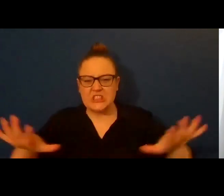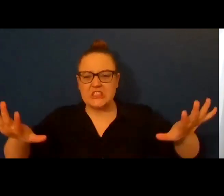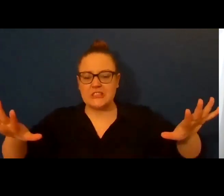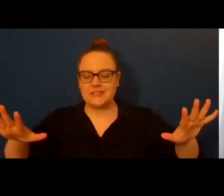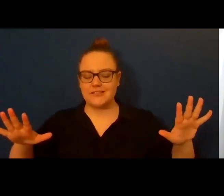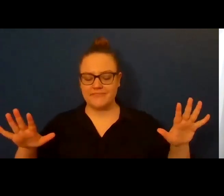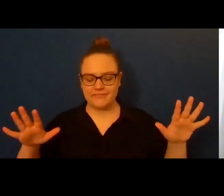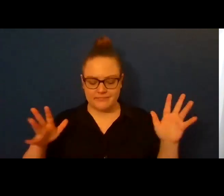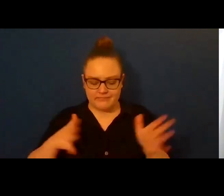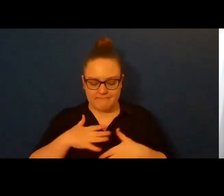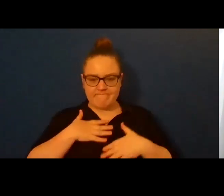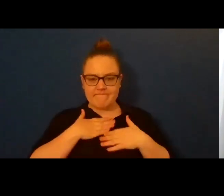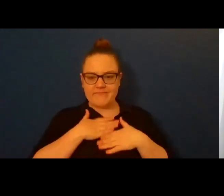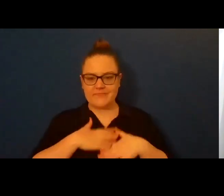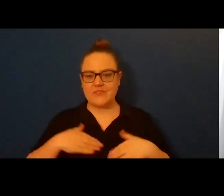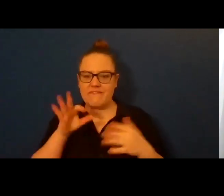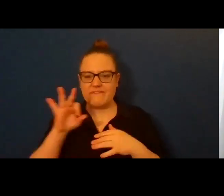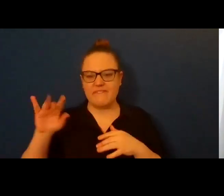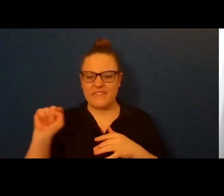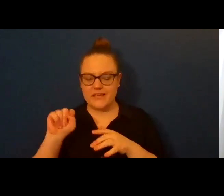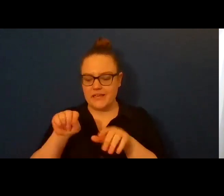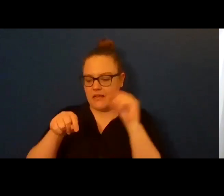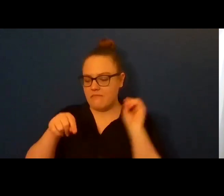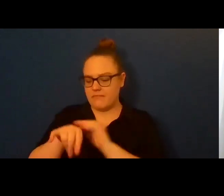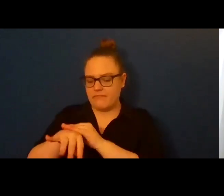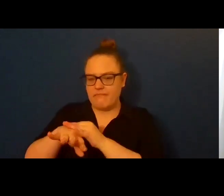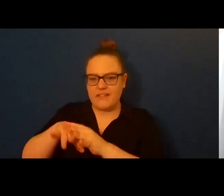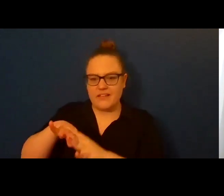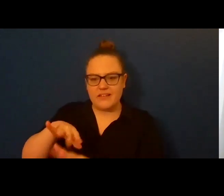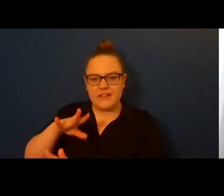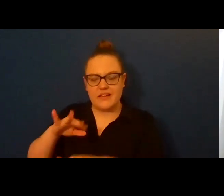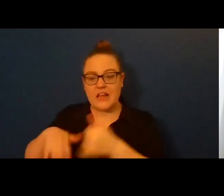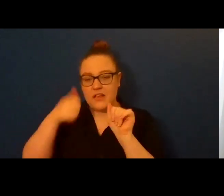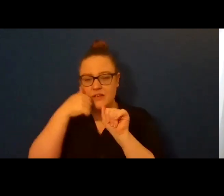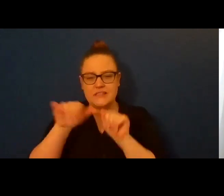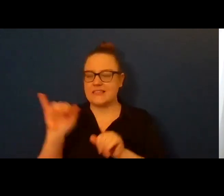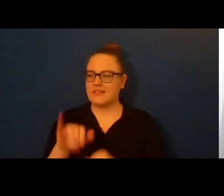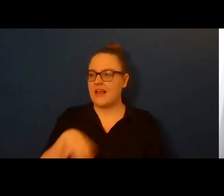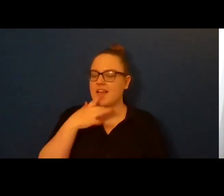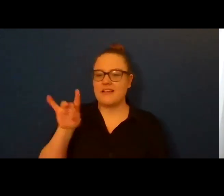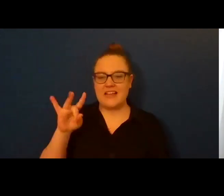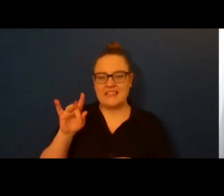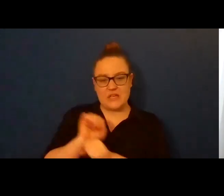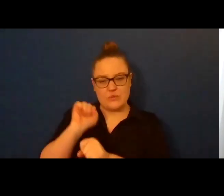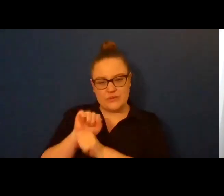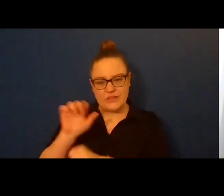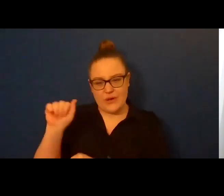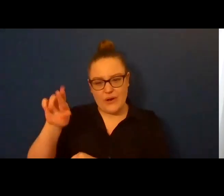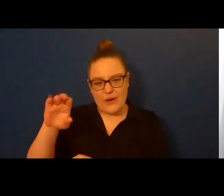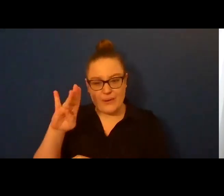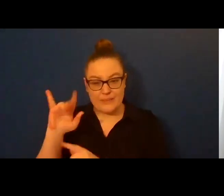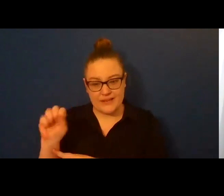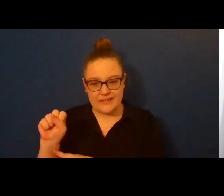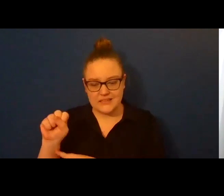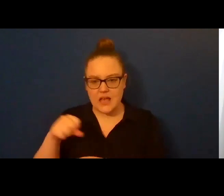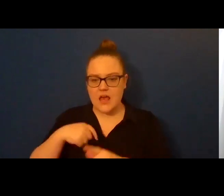endurance. Like when I was 18 working night shifts at Arby's and I stuck my hand in the deep fryer. My jaw is locked. My pulse